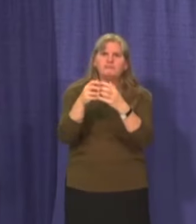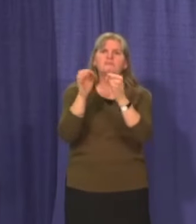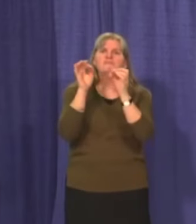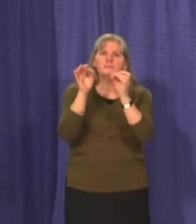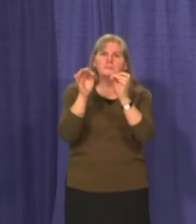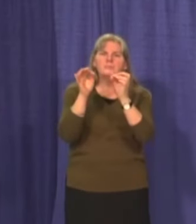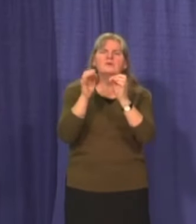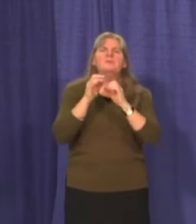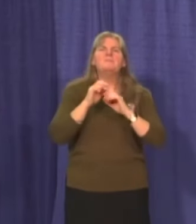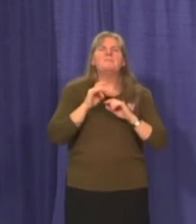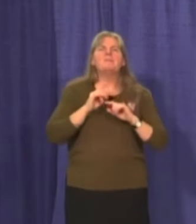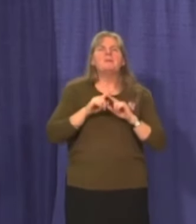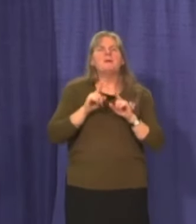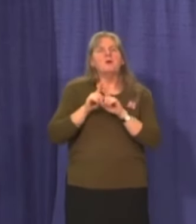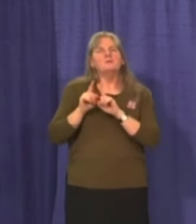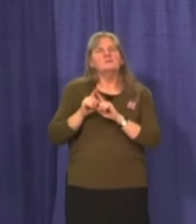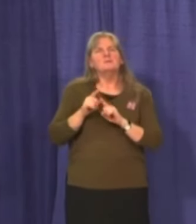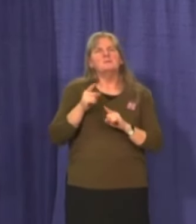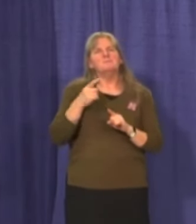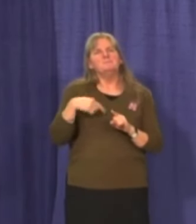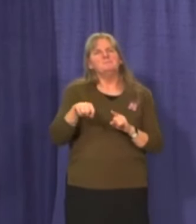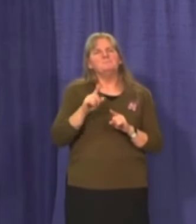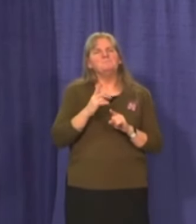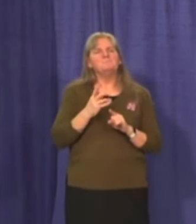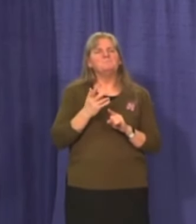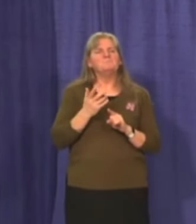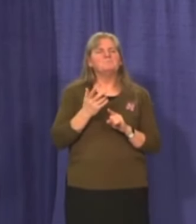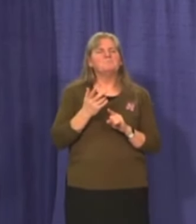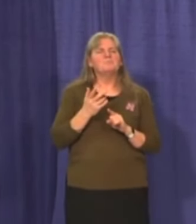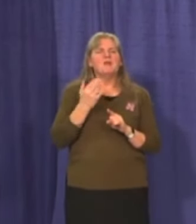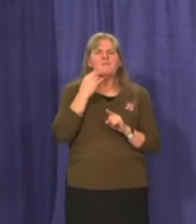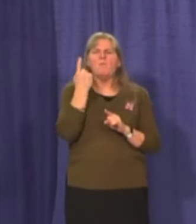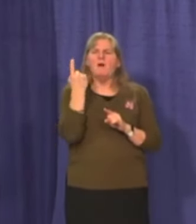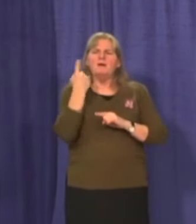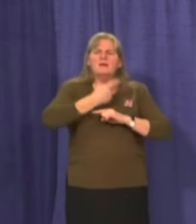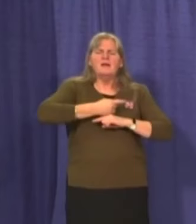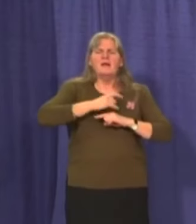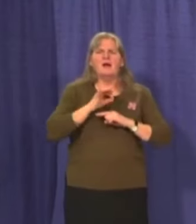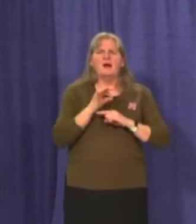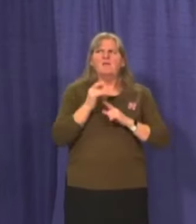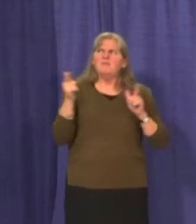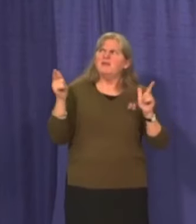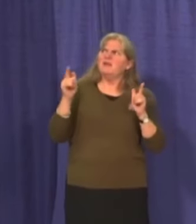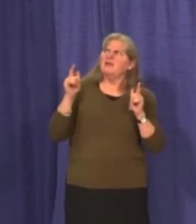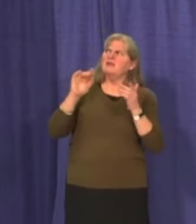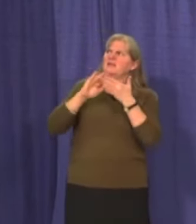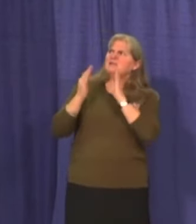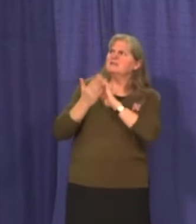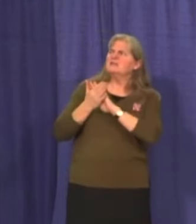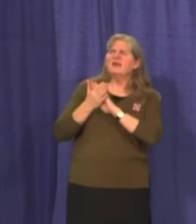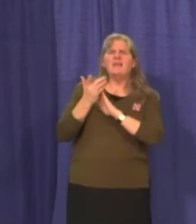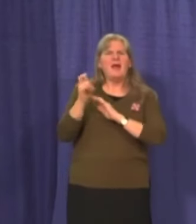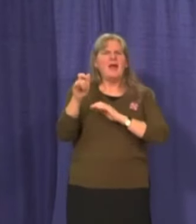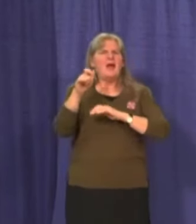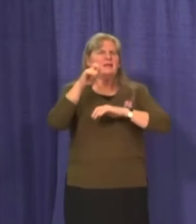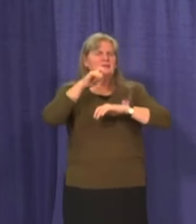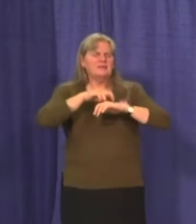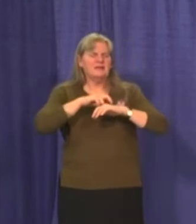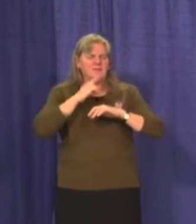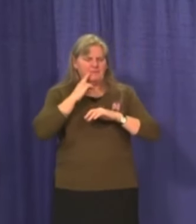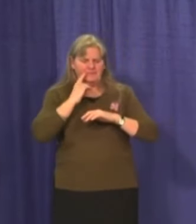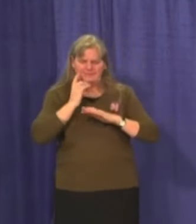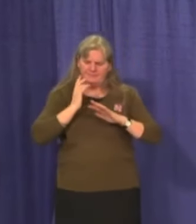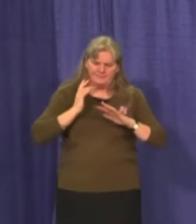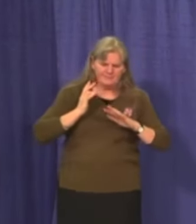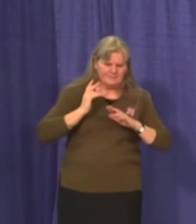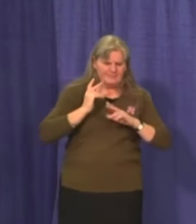way. I think it's also an opportunity when you have, when you have a down day, especially in a large center, it's a time to kind of reset, to